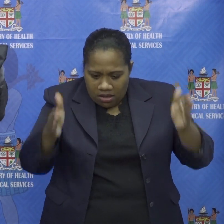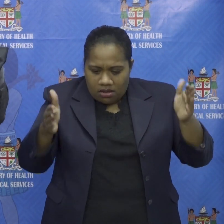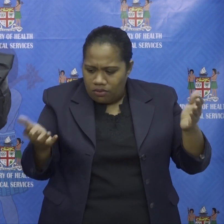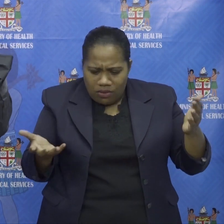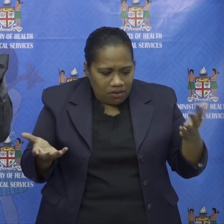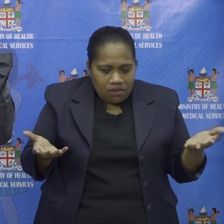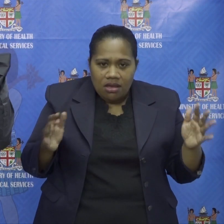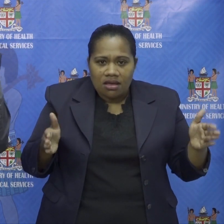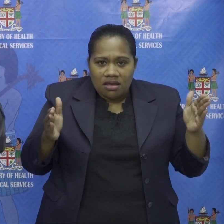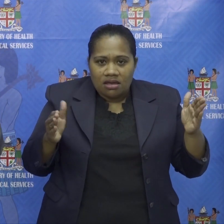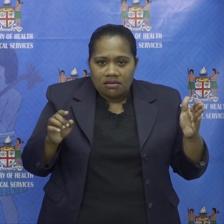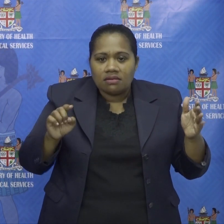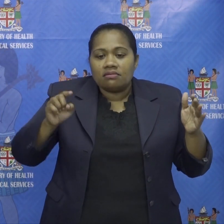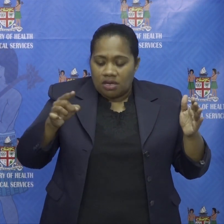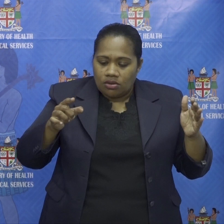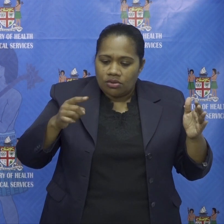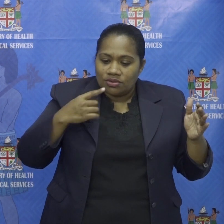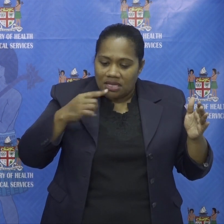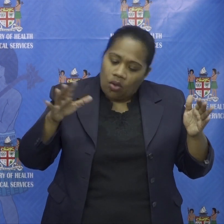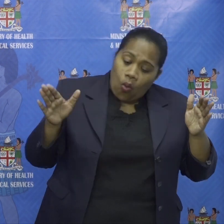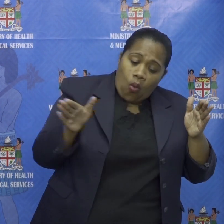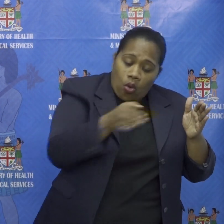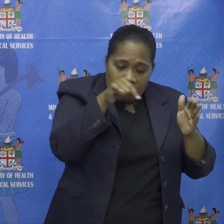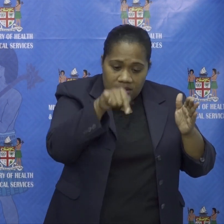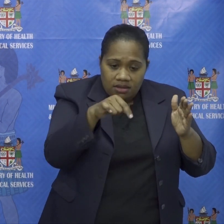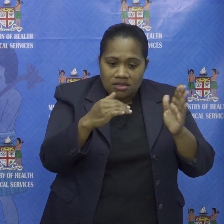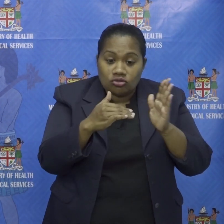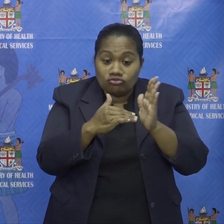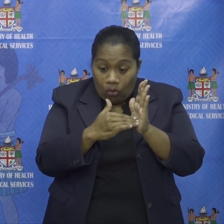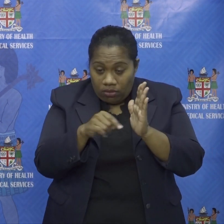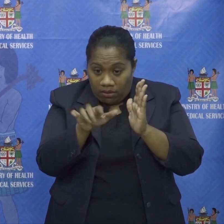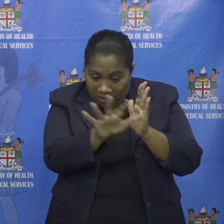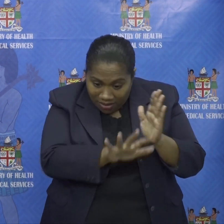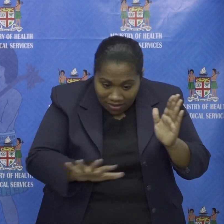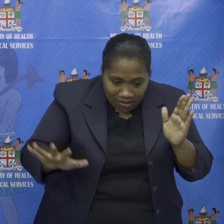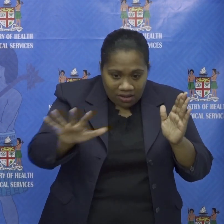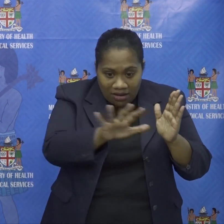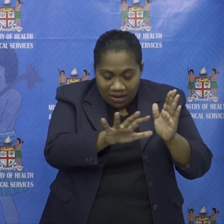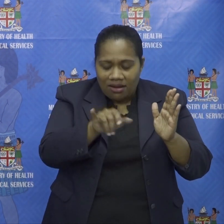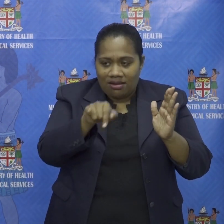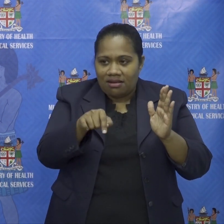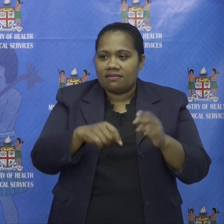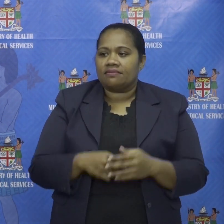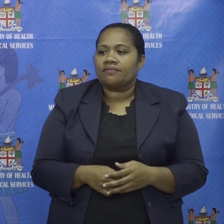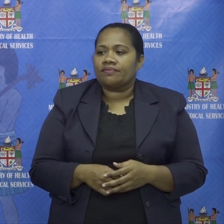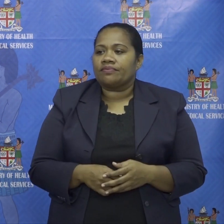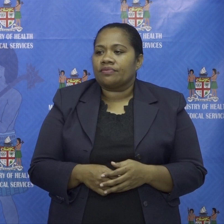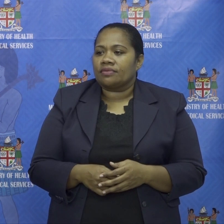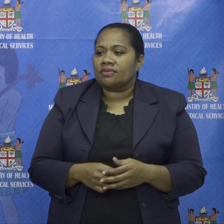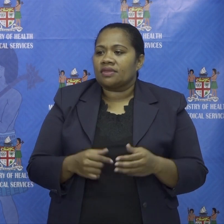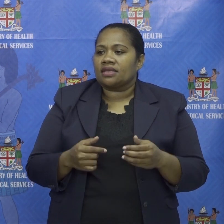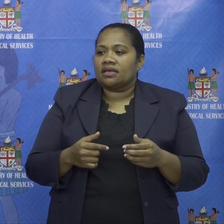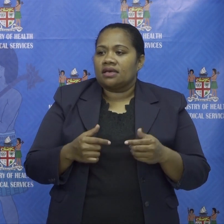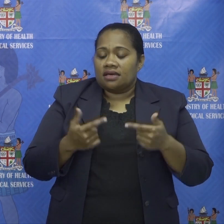will have everybody in that zone screened i presume that's where it's coming from so as for the travel issue of the mccoy family